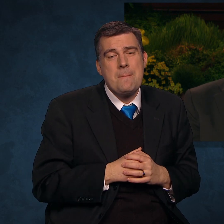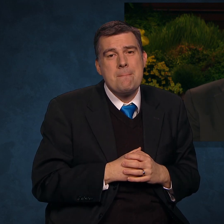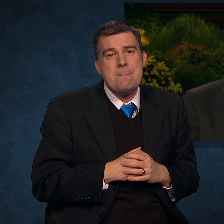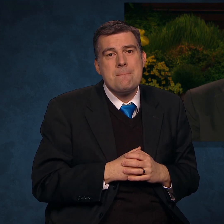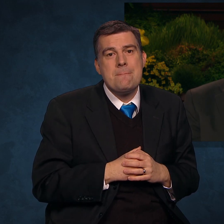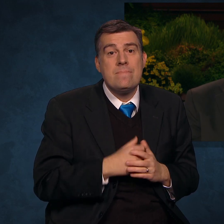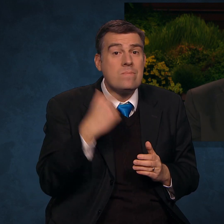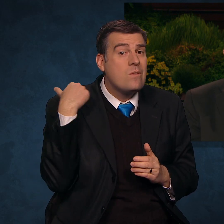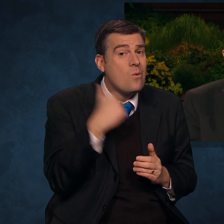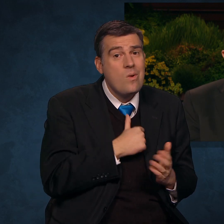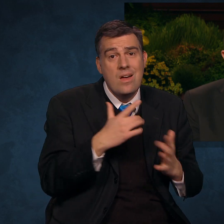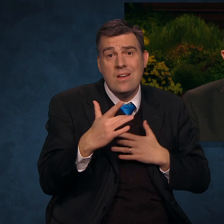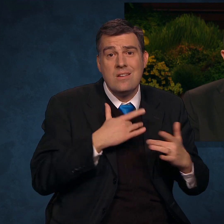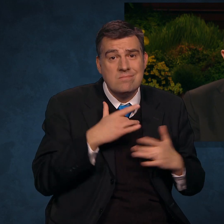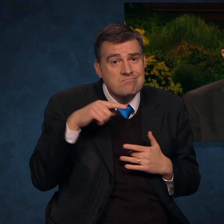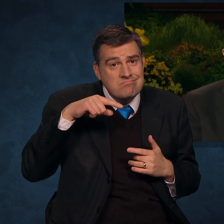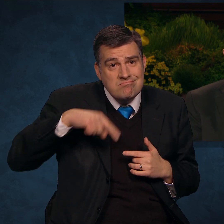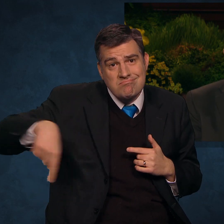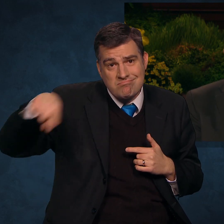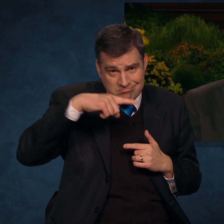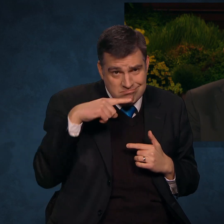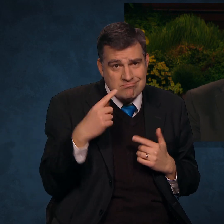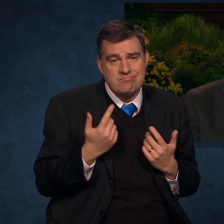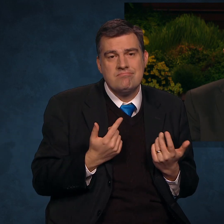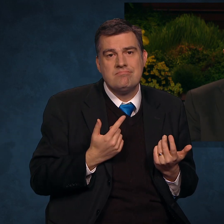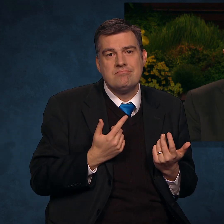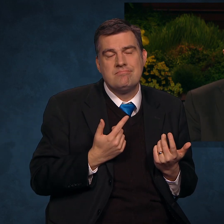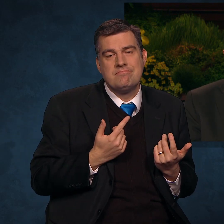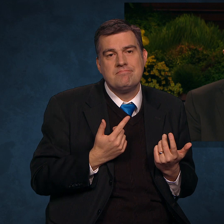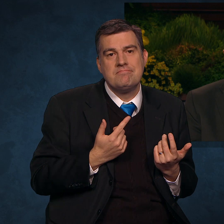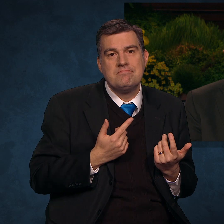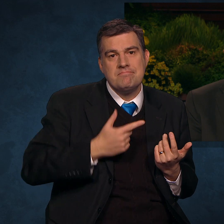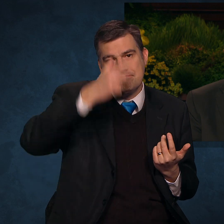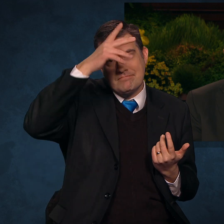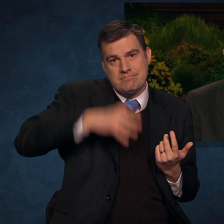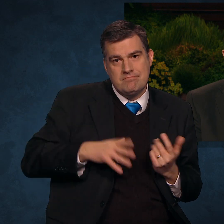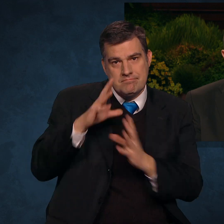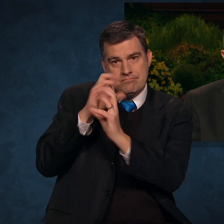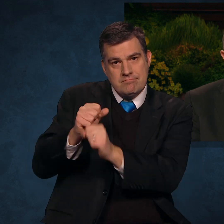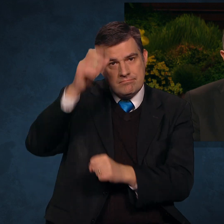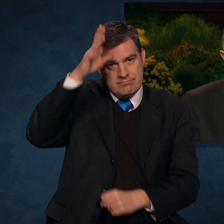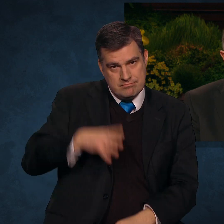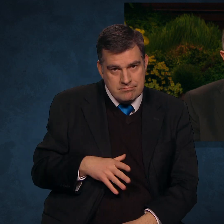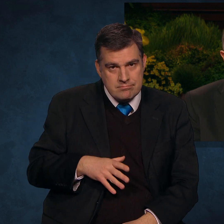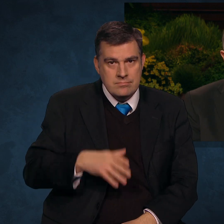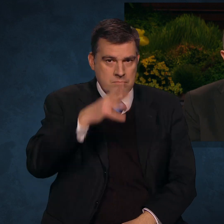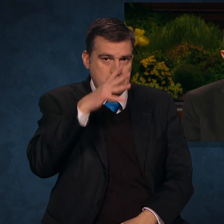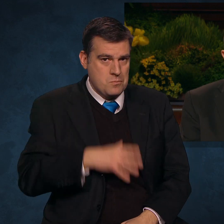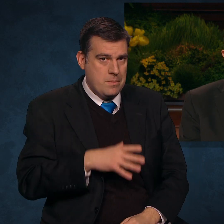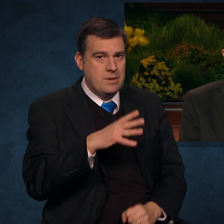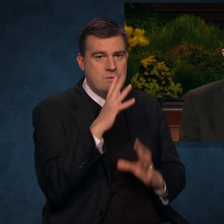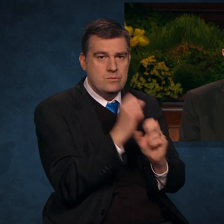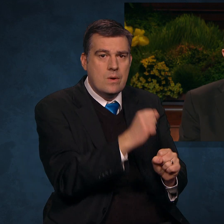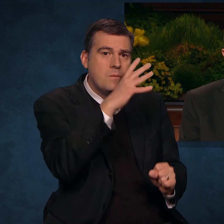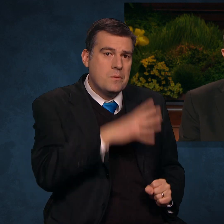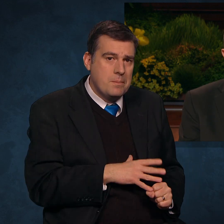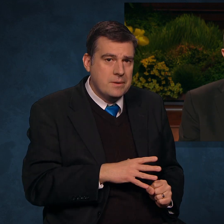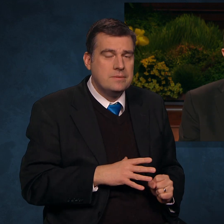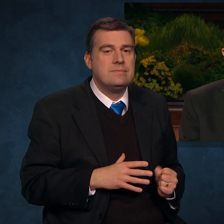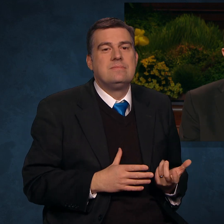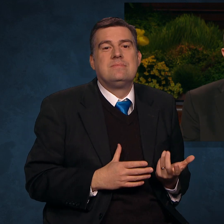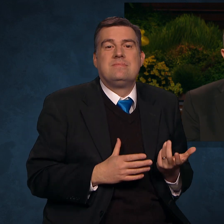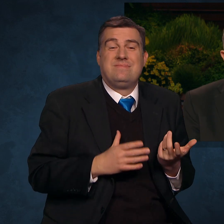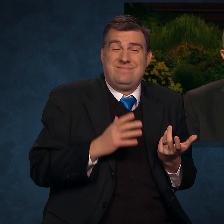Of special concern to us should be those who struggle with same-sex attraction. It is a